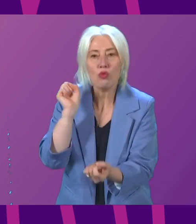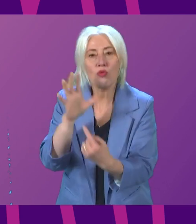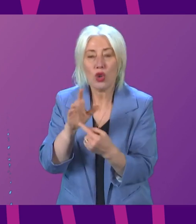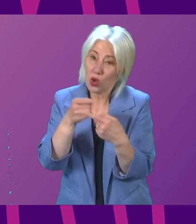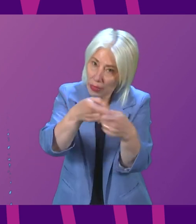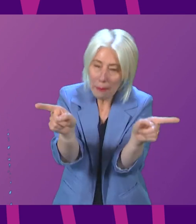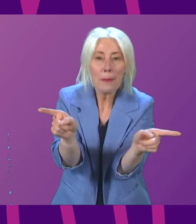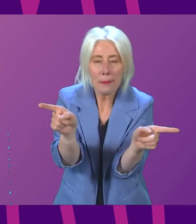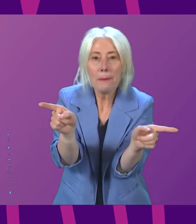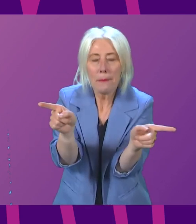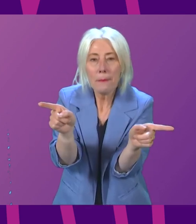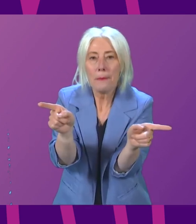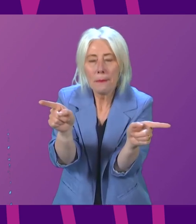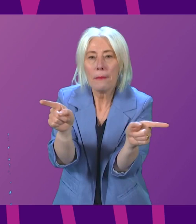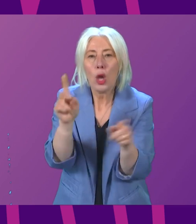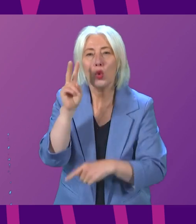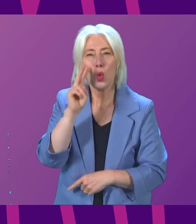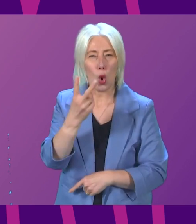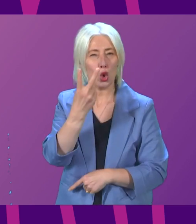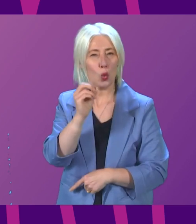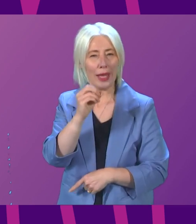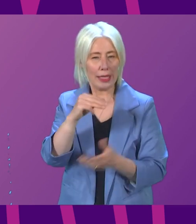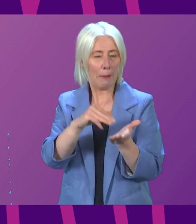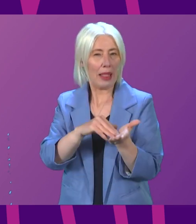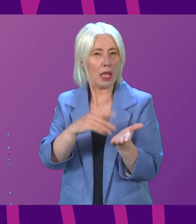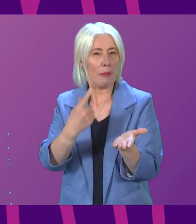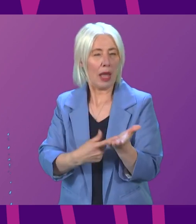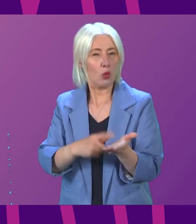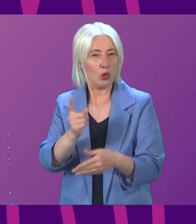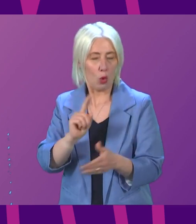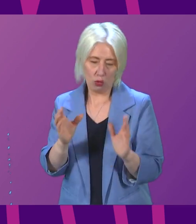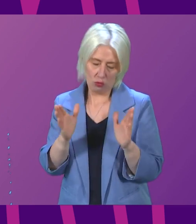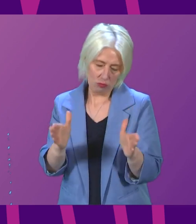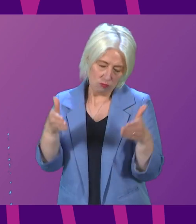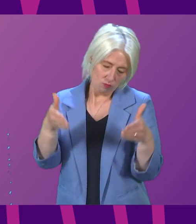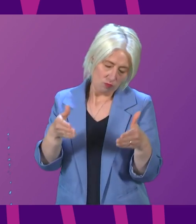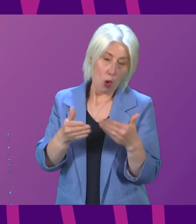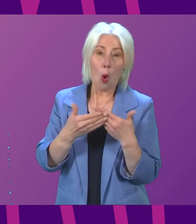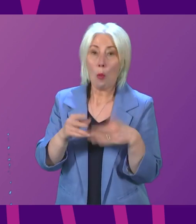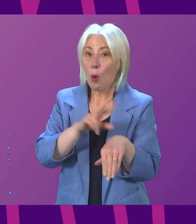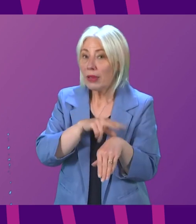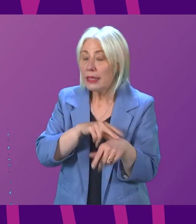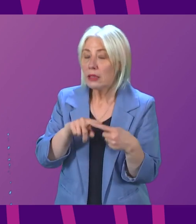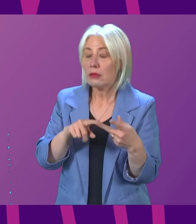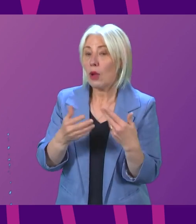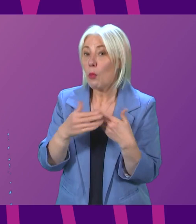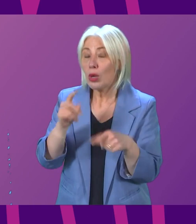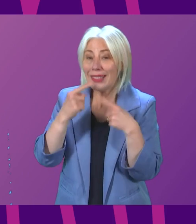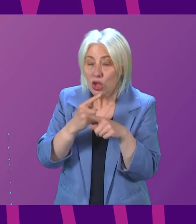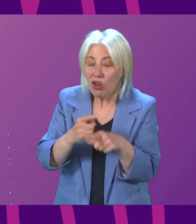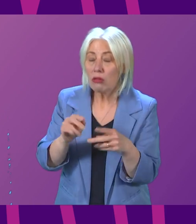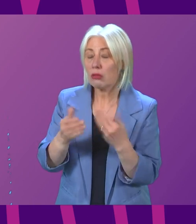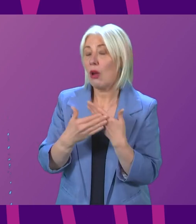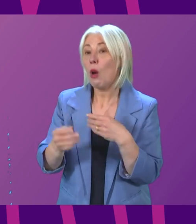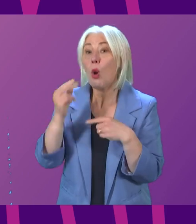to them. So let's look at that £20 million. That could pay for more police officers, more teachers, more nurses.